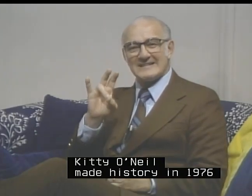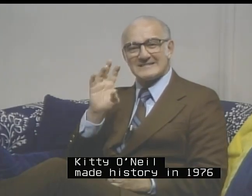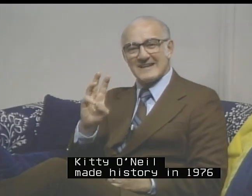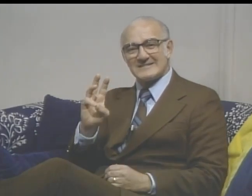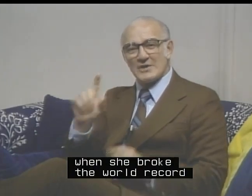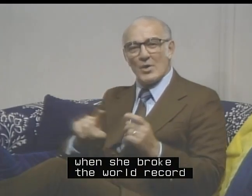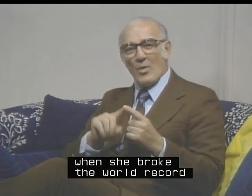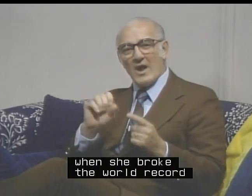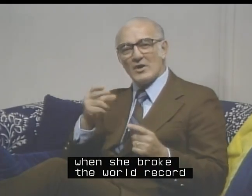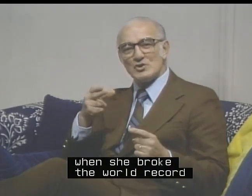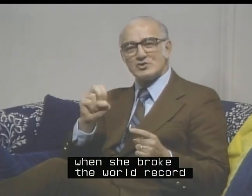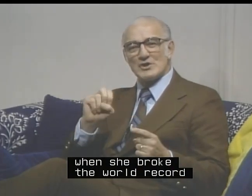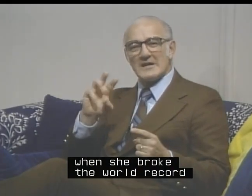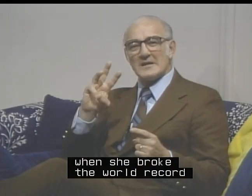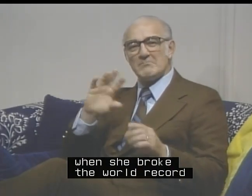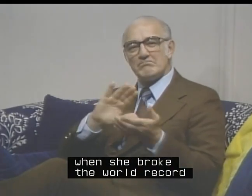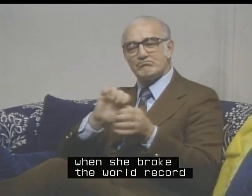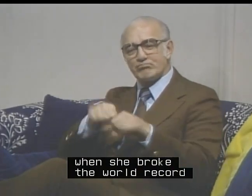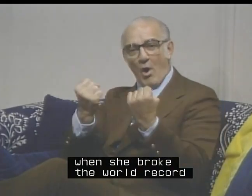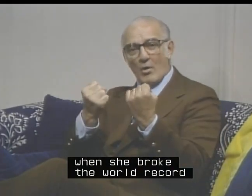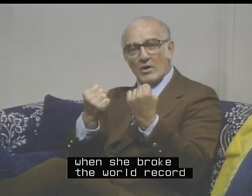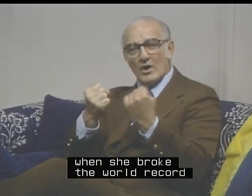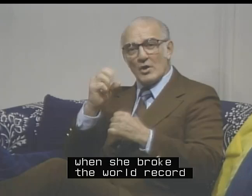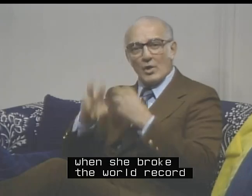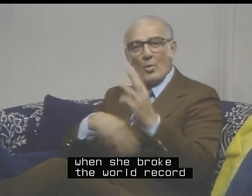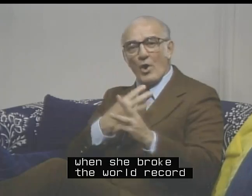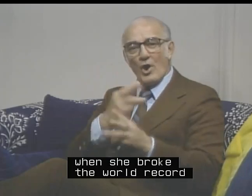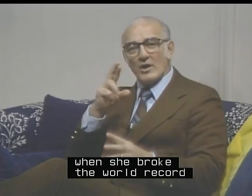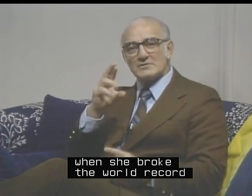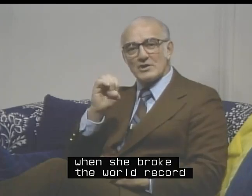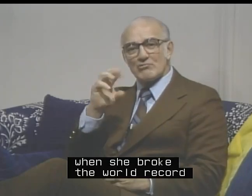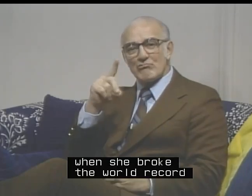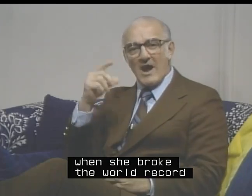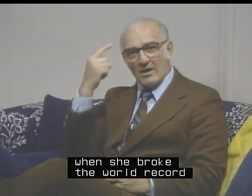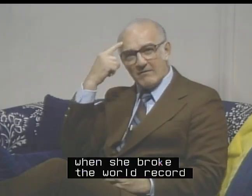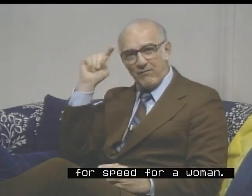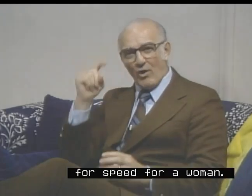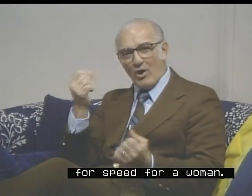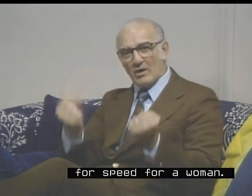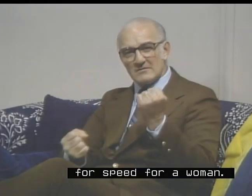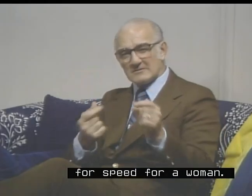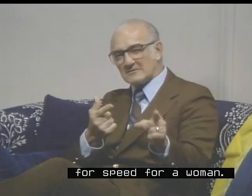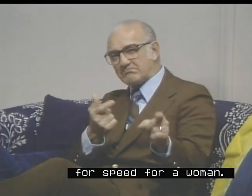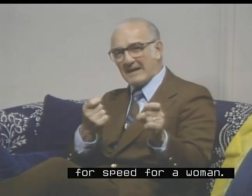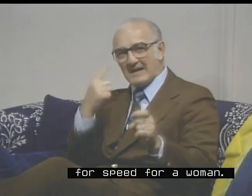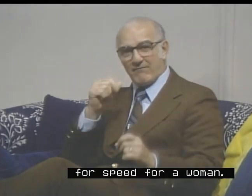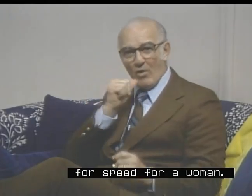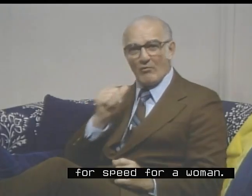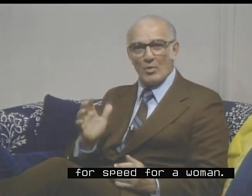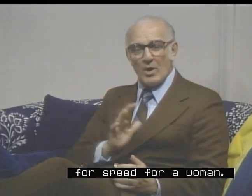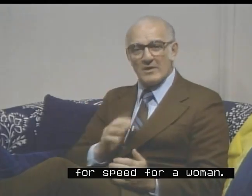when she broke the world's record for speed for a woman.